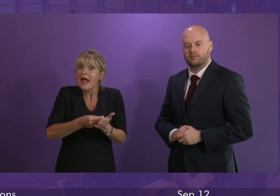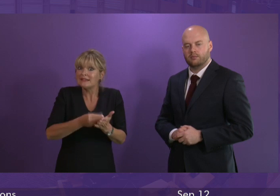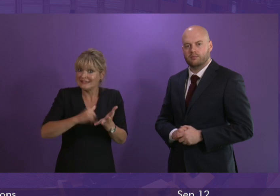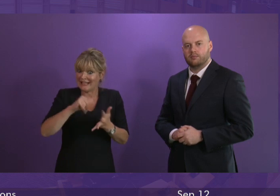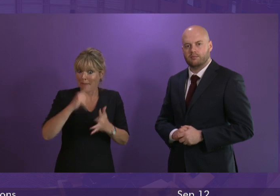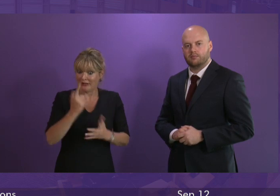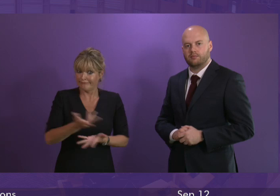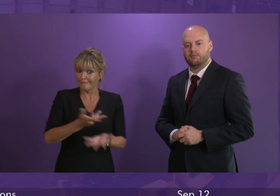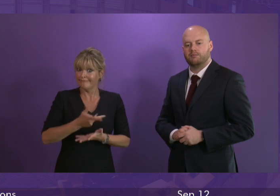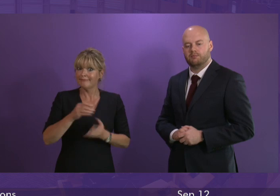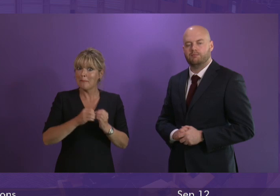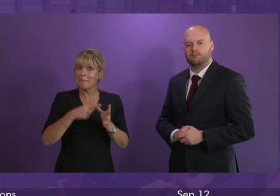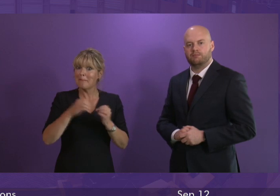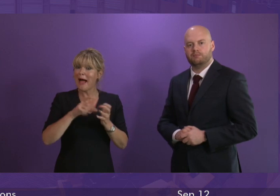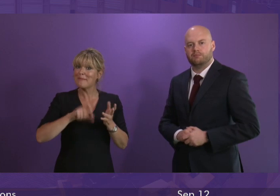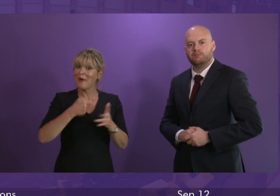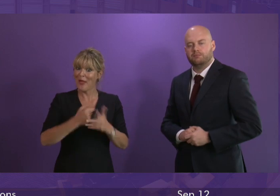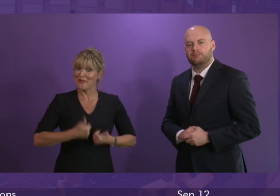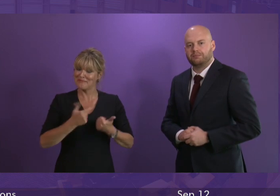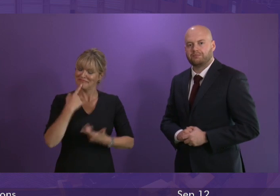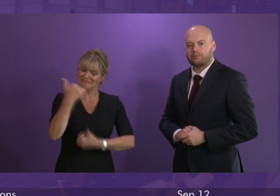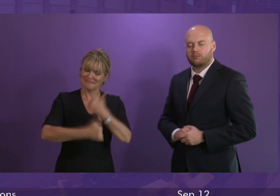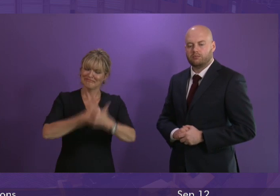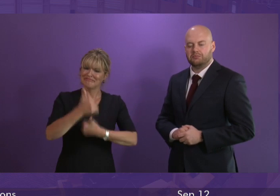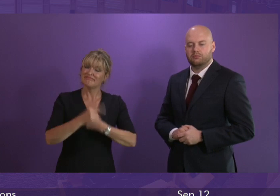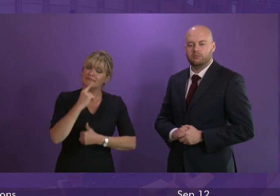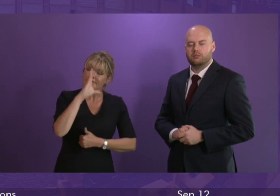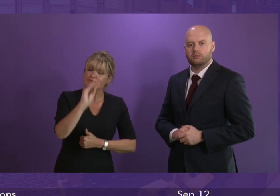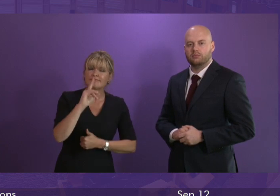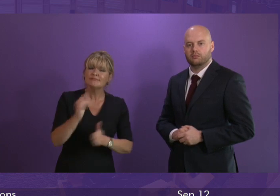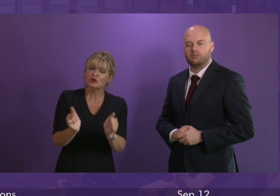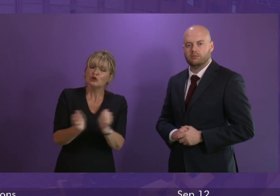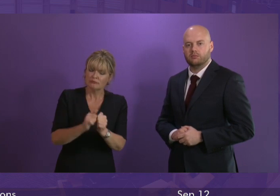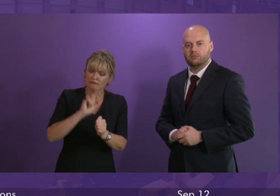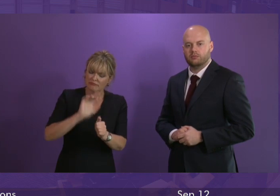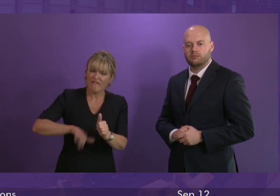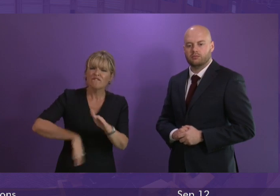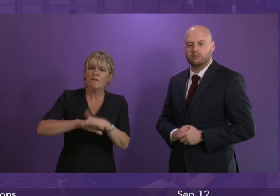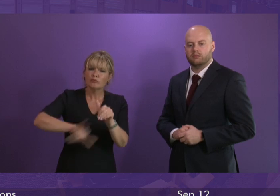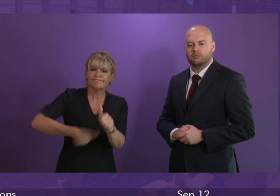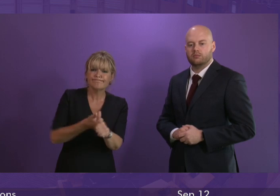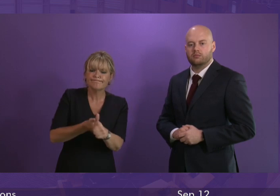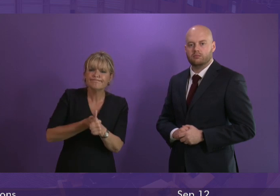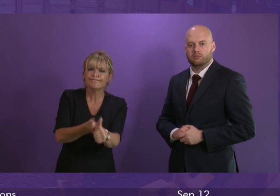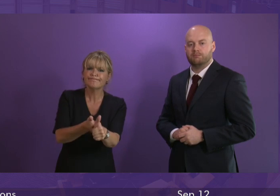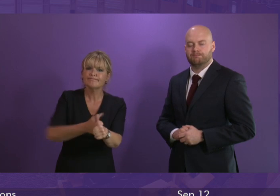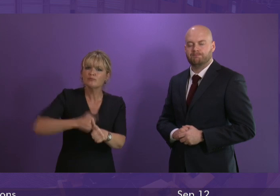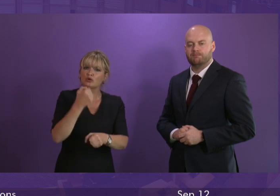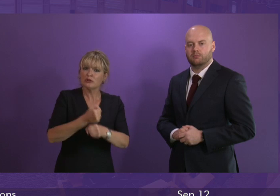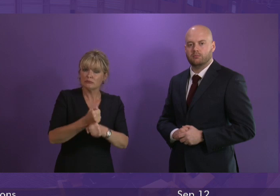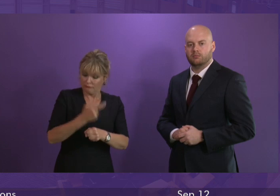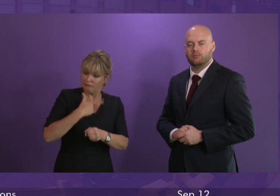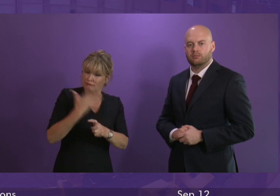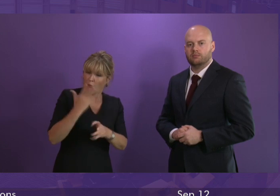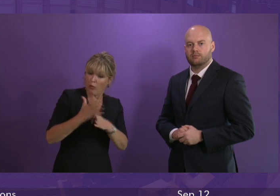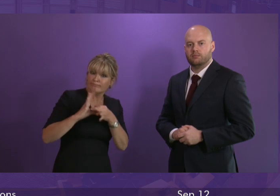this morning where he congratulated them and gave them the assurance that they had the full support of the Scottish Government so we need to work